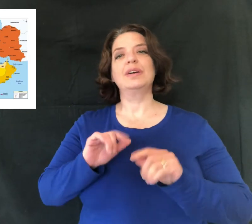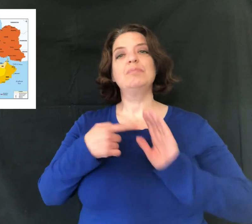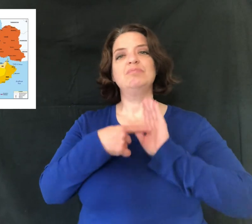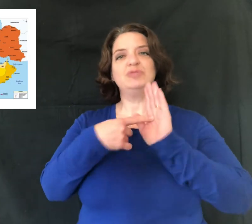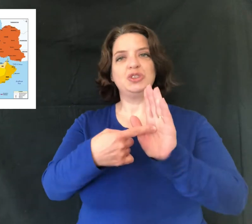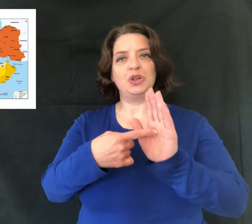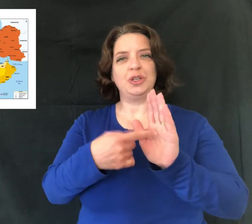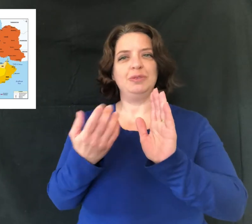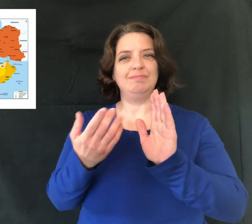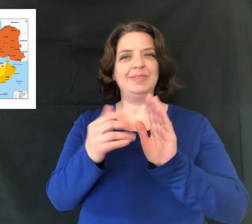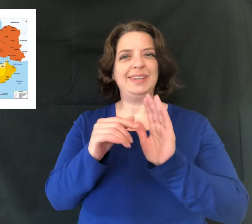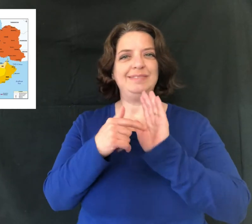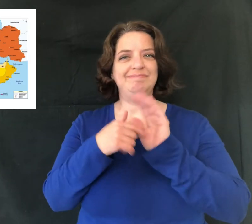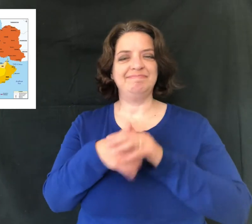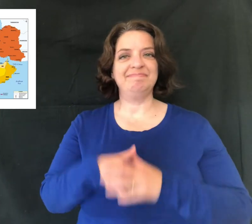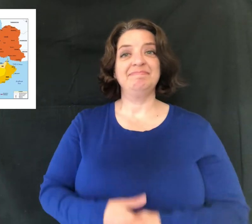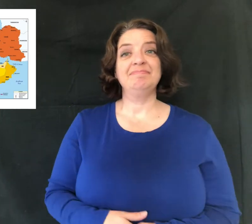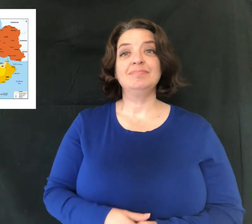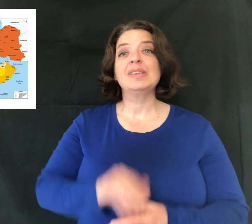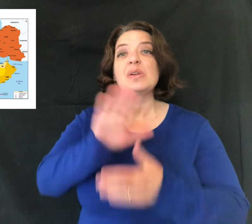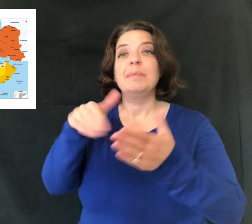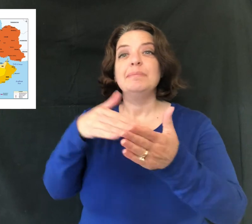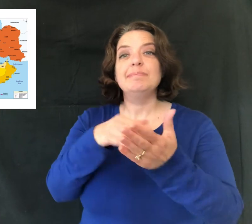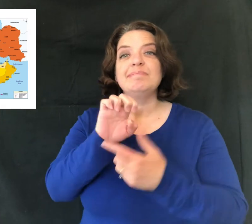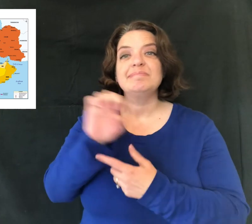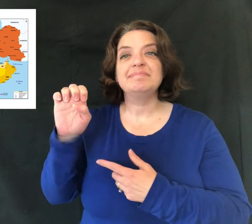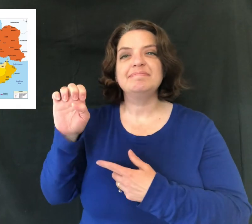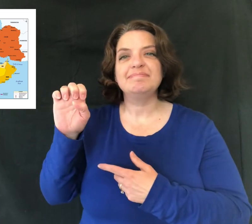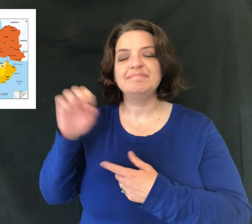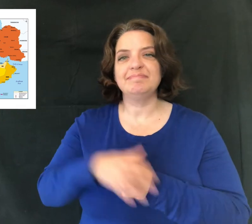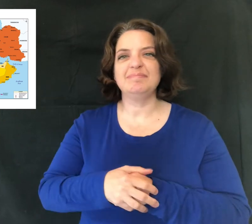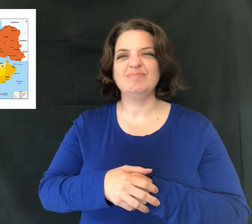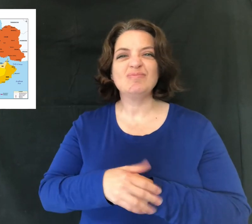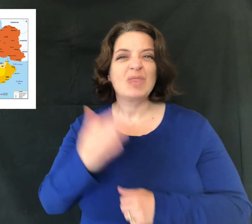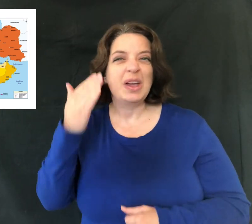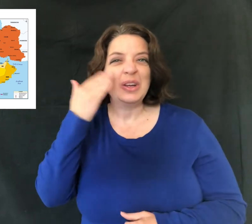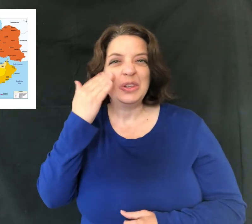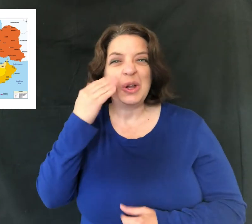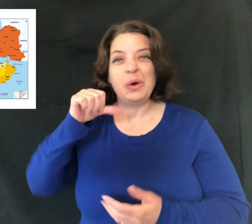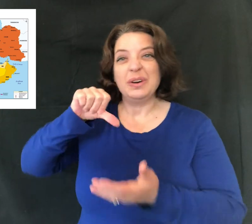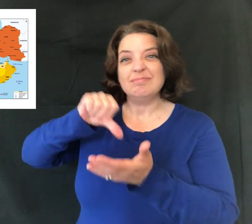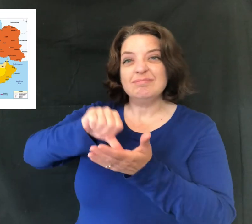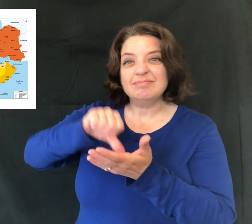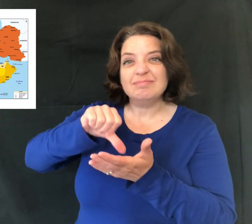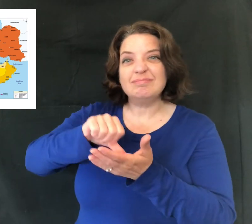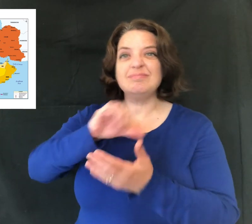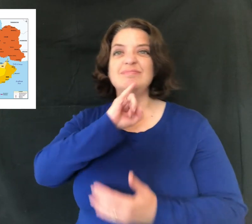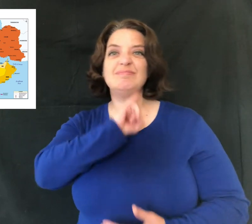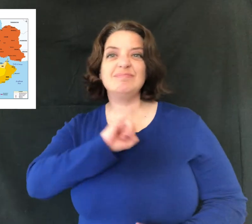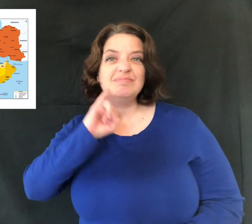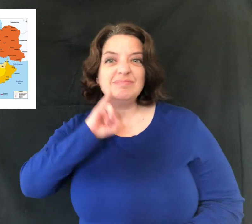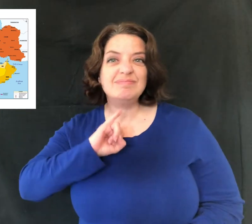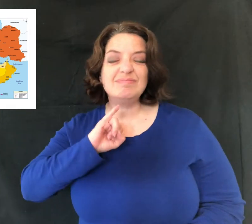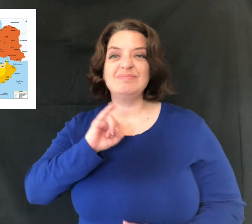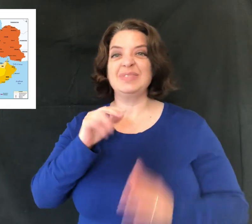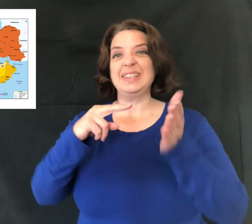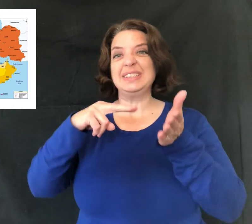Let me show you another example. Like the phrase, the Middle East. You know, Iran, Israel,